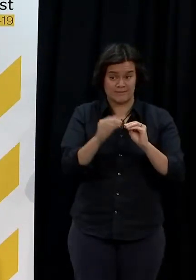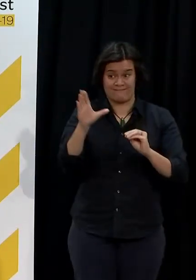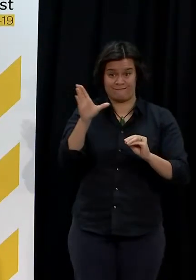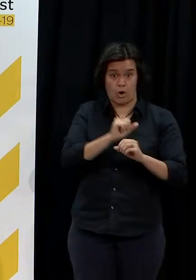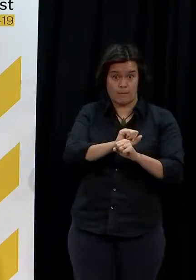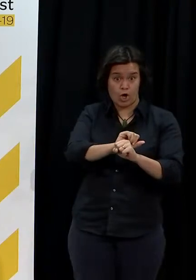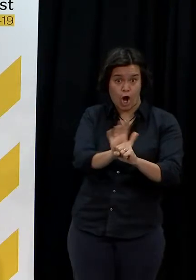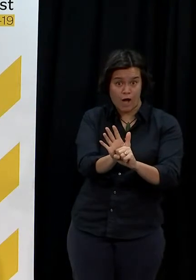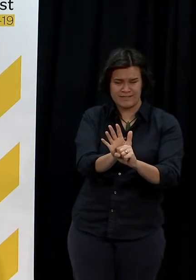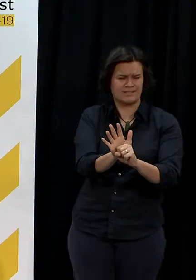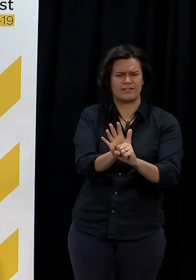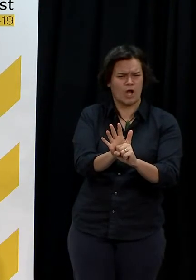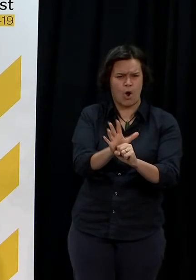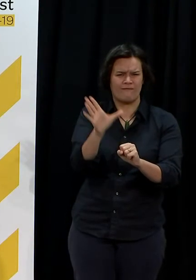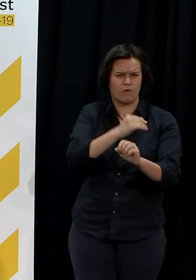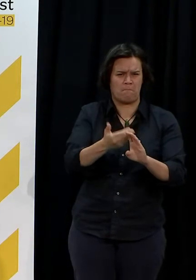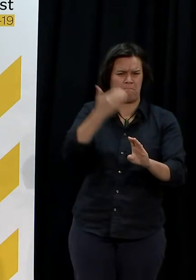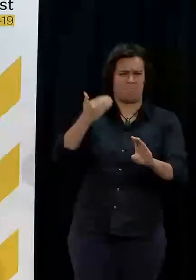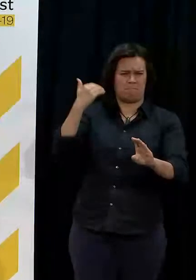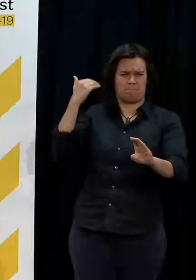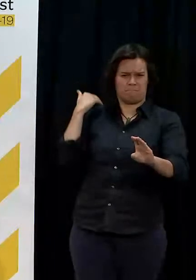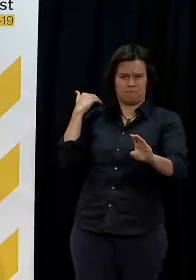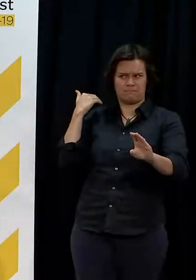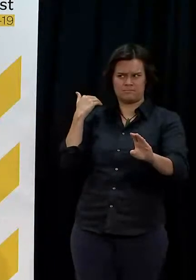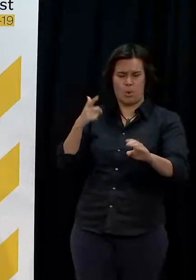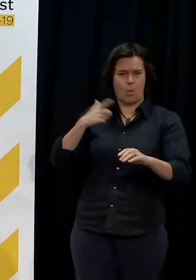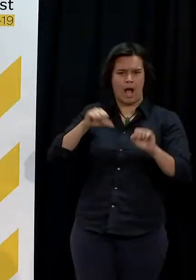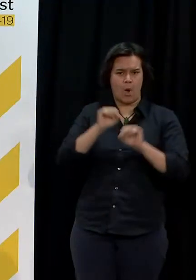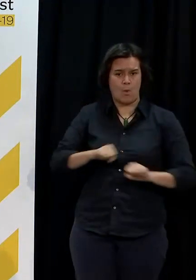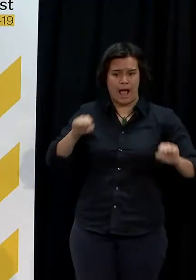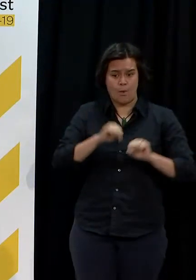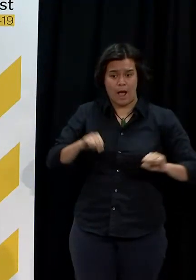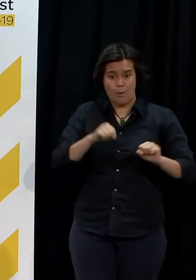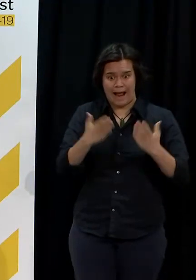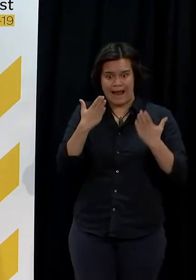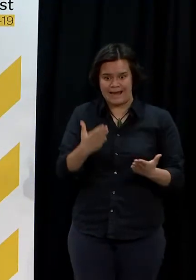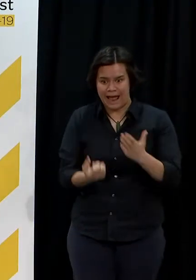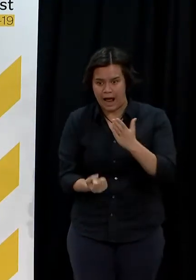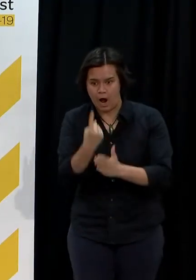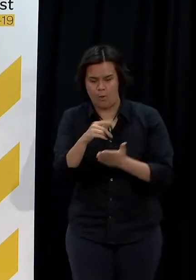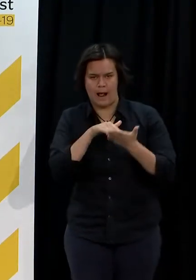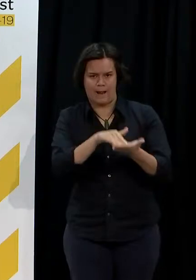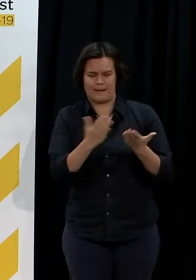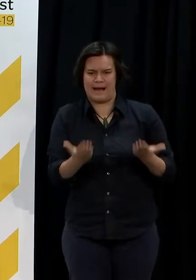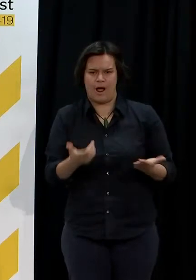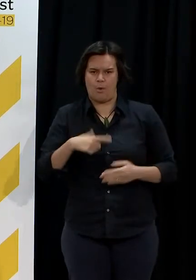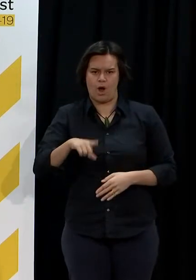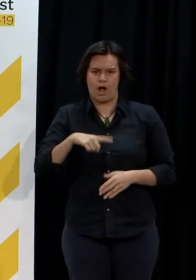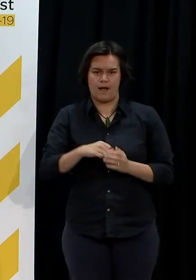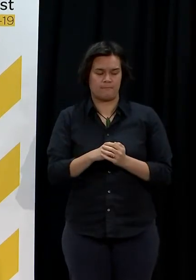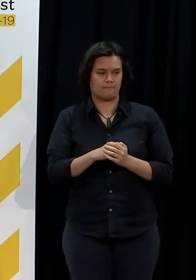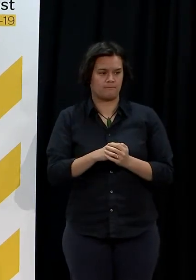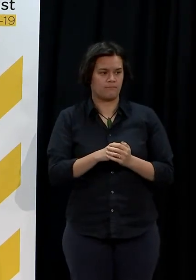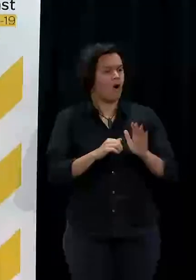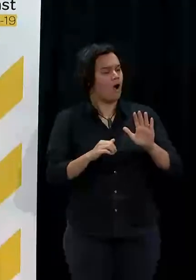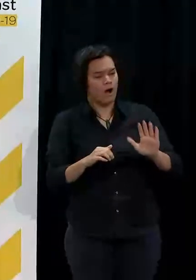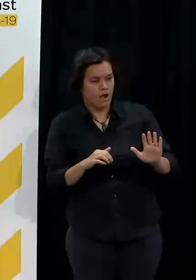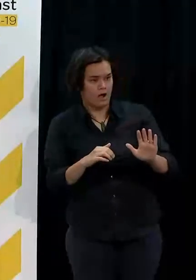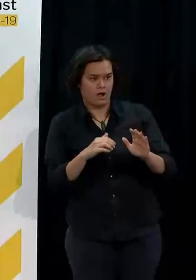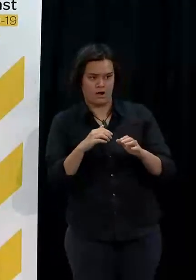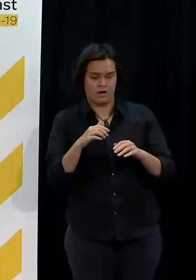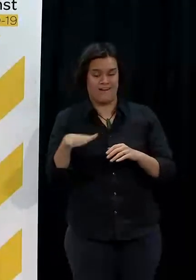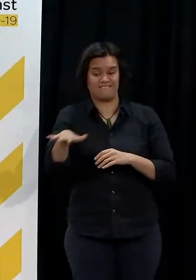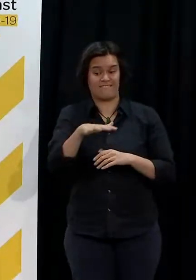but does it take an outbreak to see funding get to communities? No, absolutely not. We had increased whānau ora